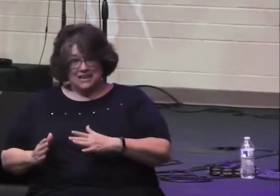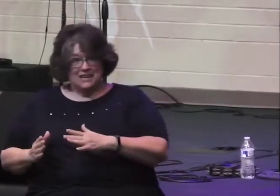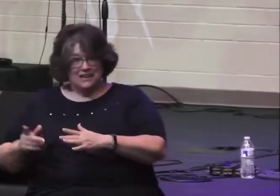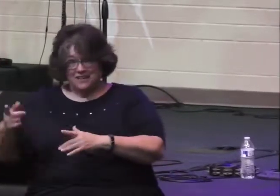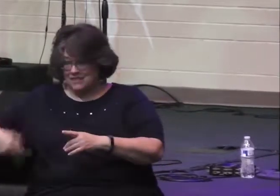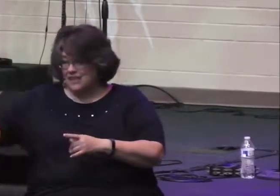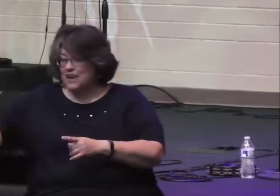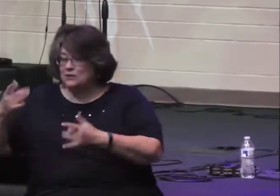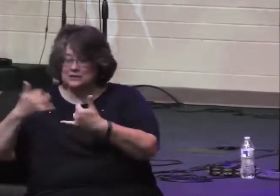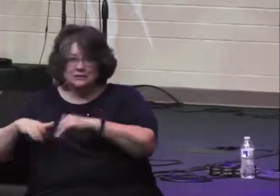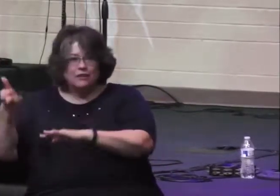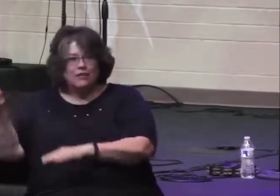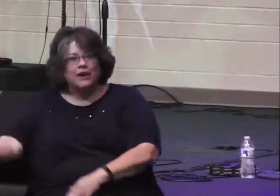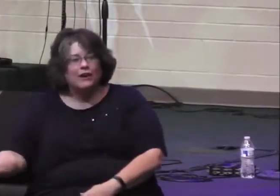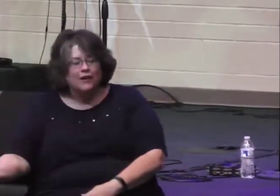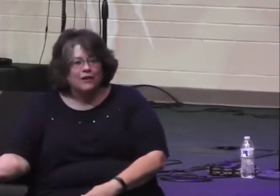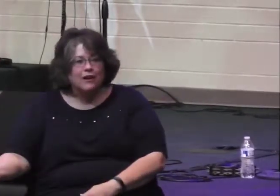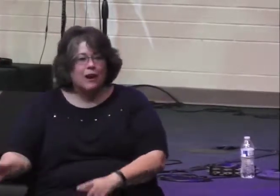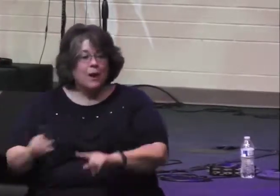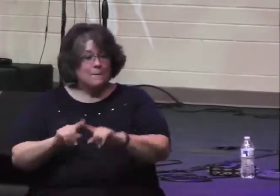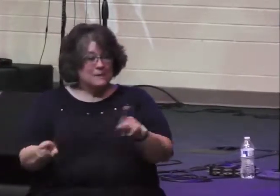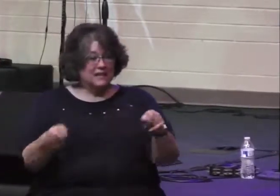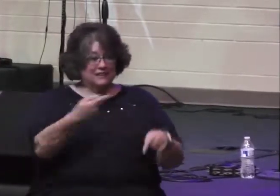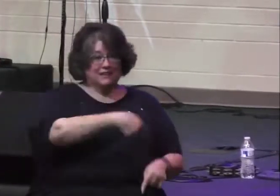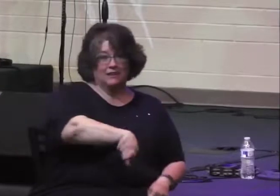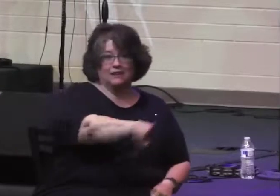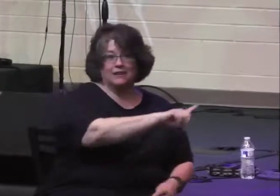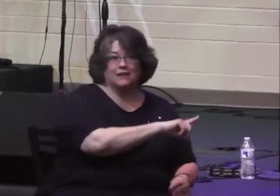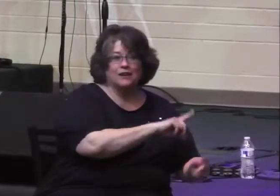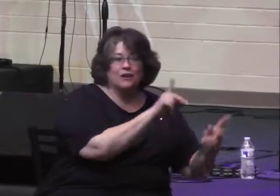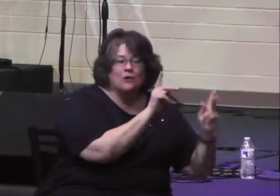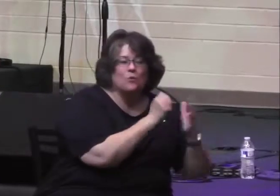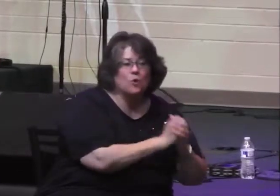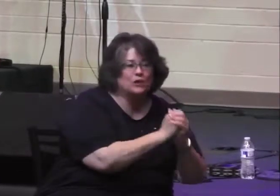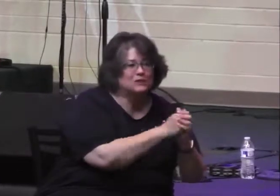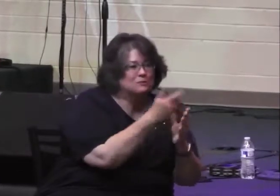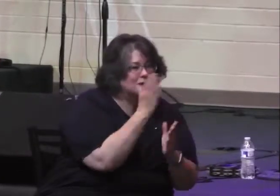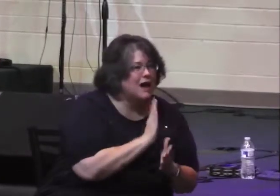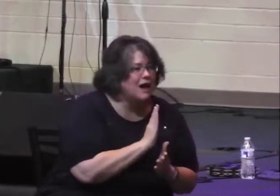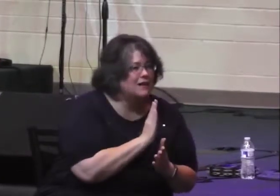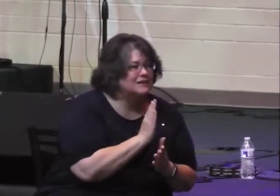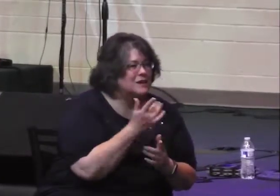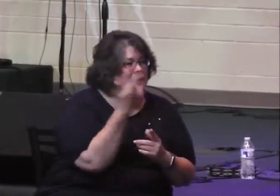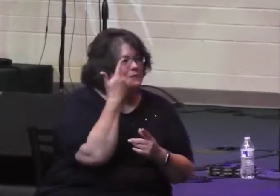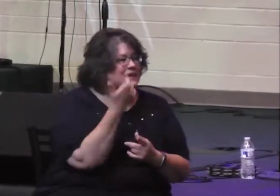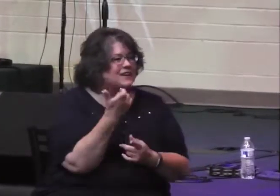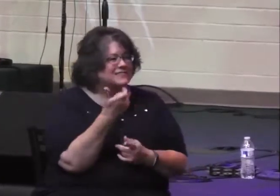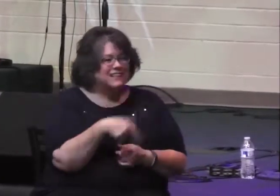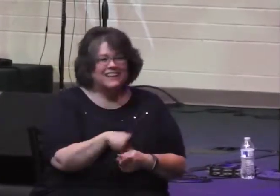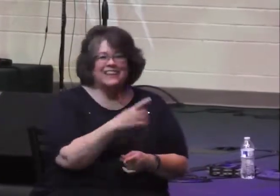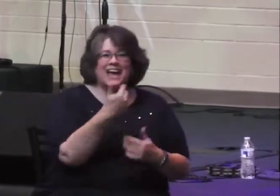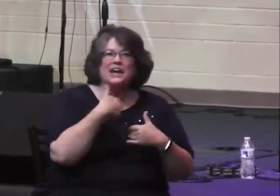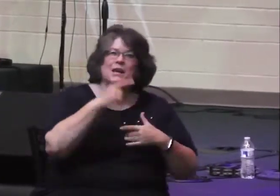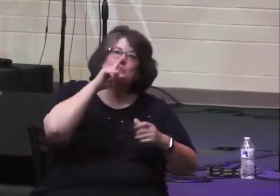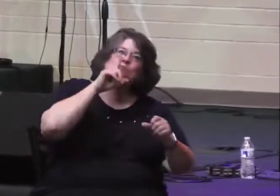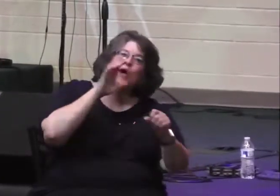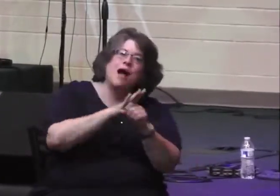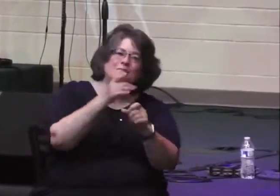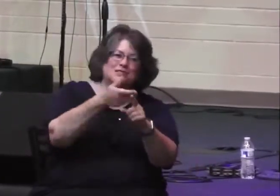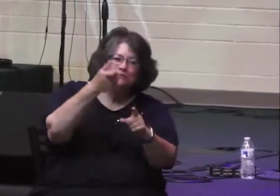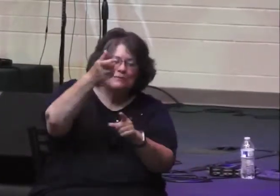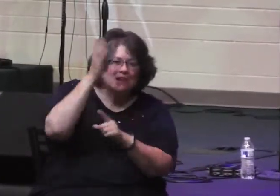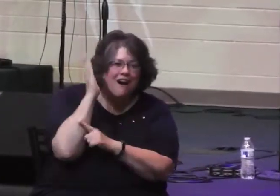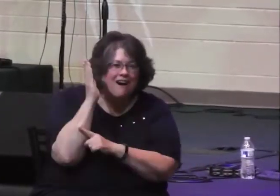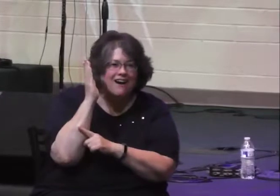at En Gedi. The enemy hadn't gone away, but they worshiped God because they had a word from God. They had